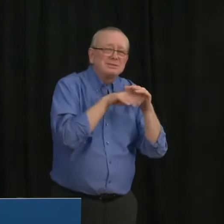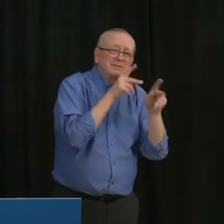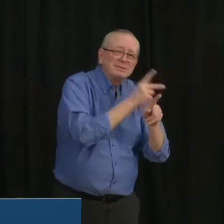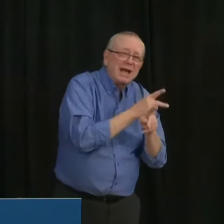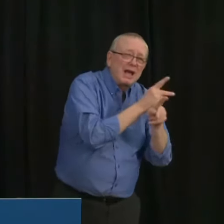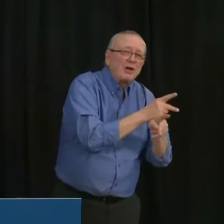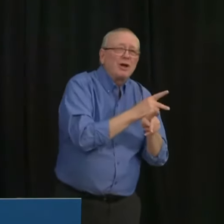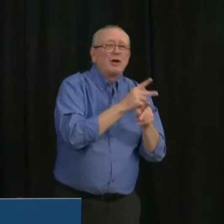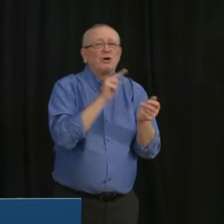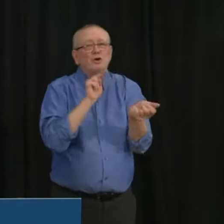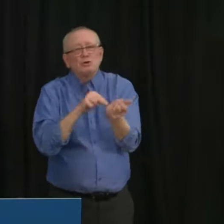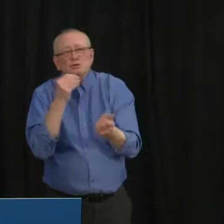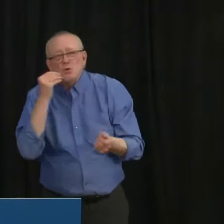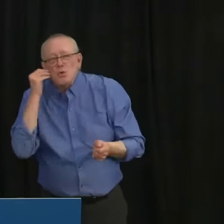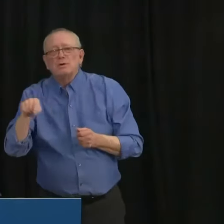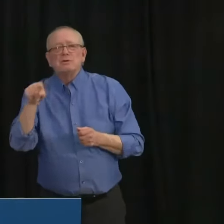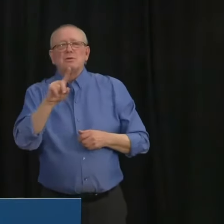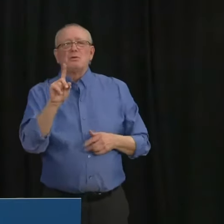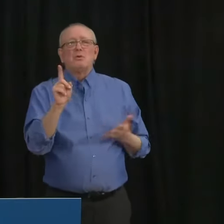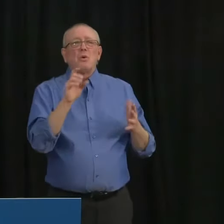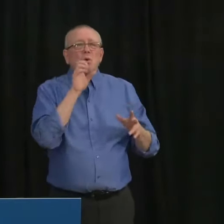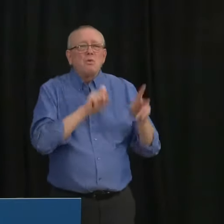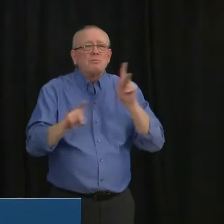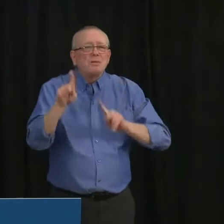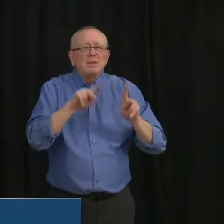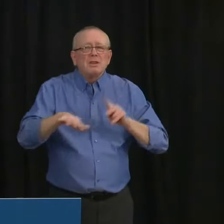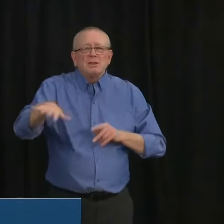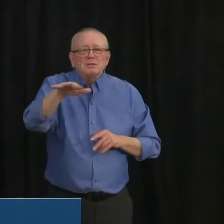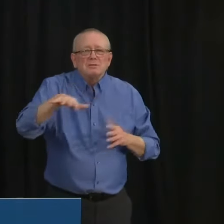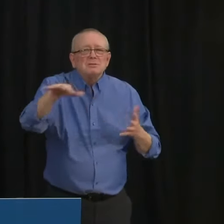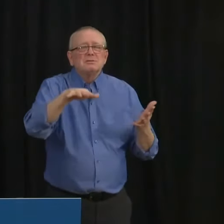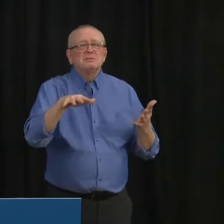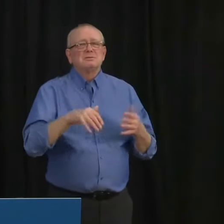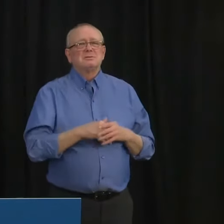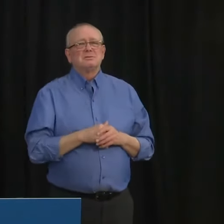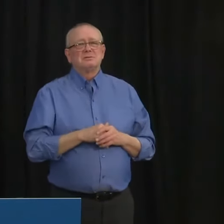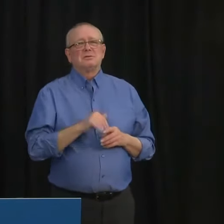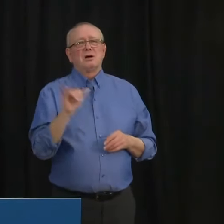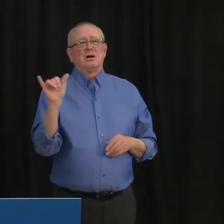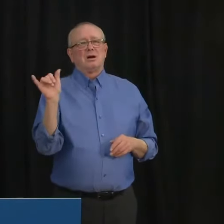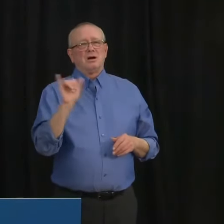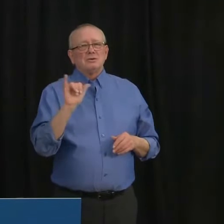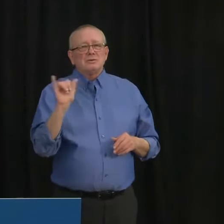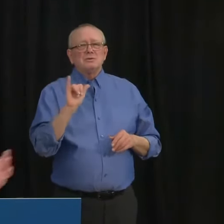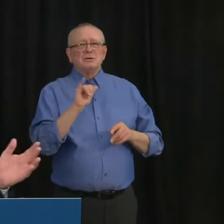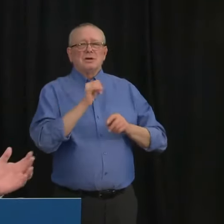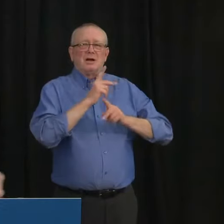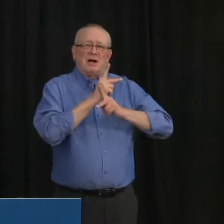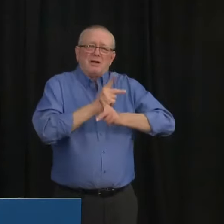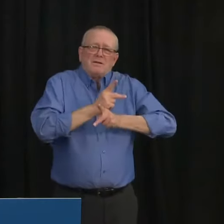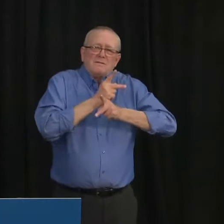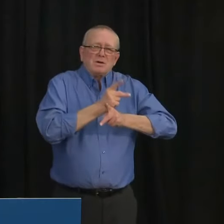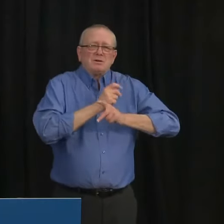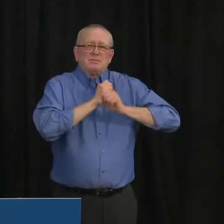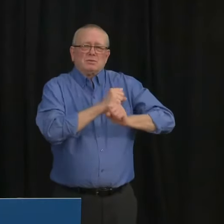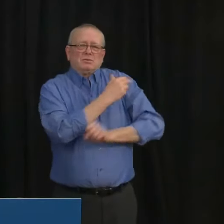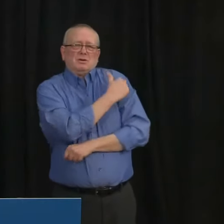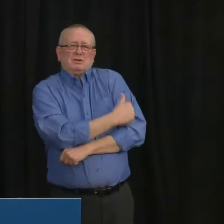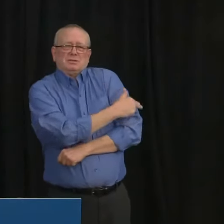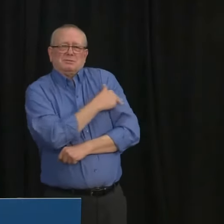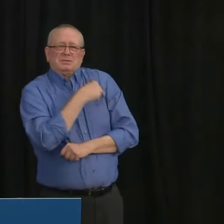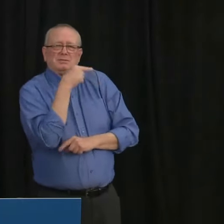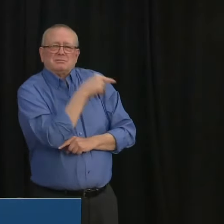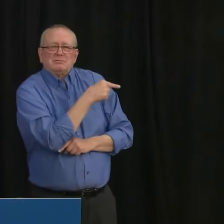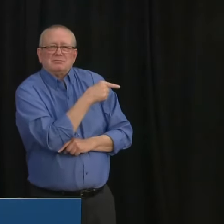live. We must also protect our health system this has been a long hard year but babies are still being born thank God and